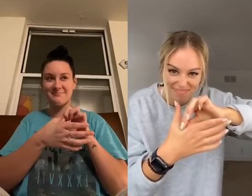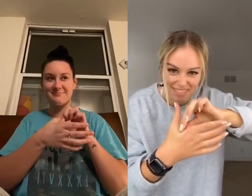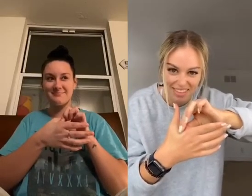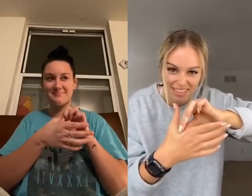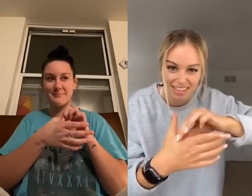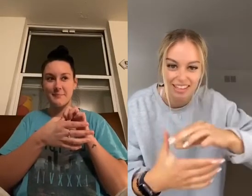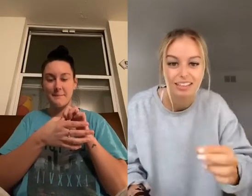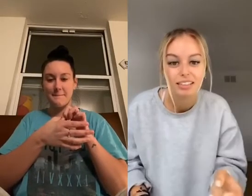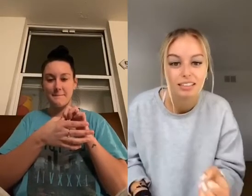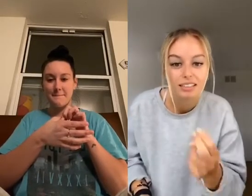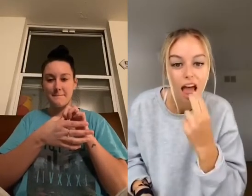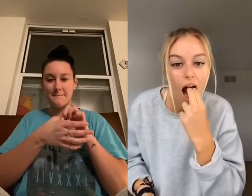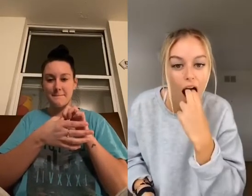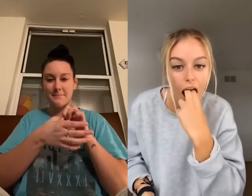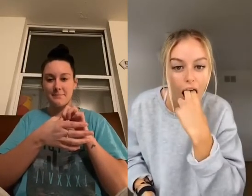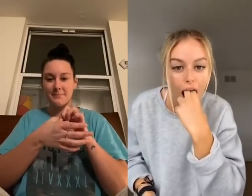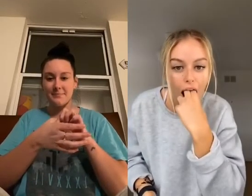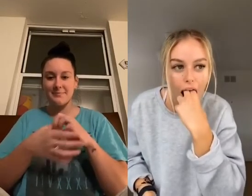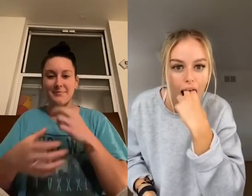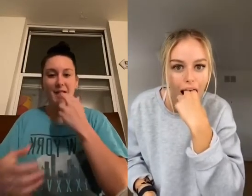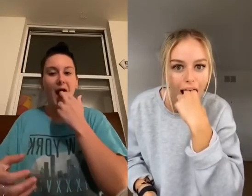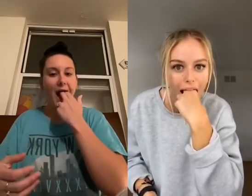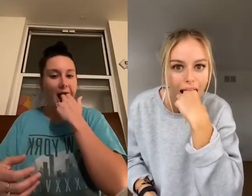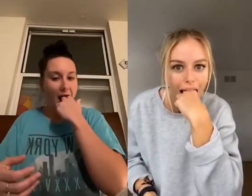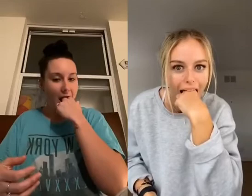Ok, now you've got rid of your gag reflexes.